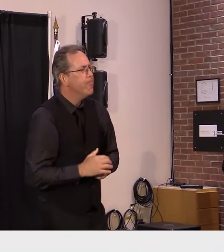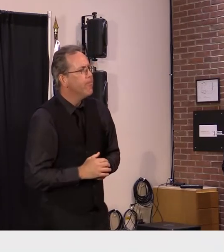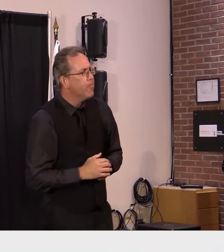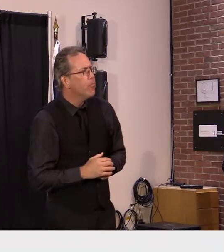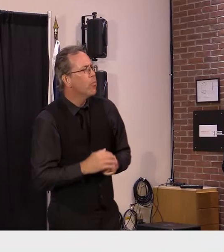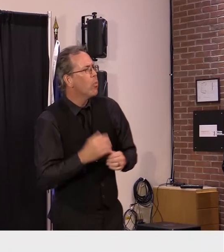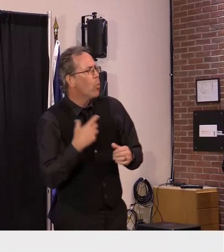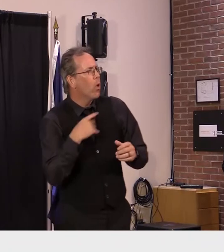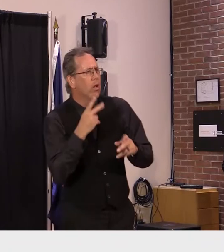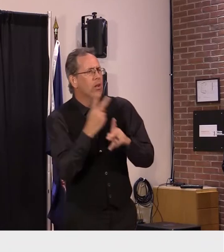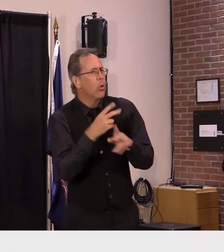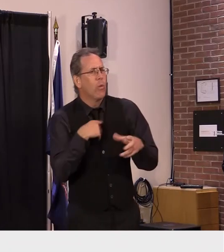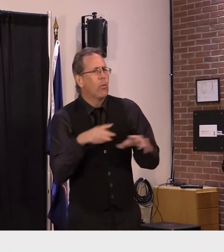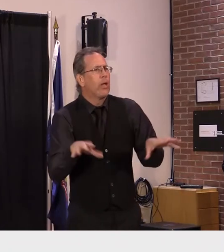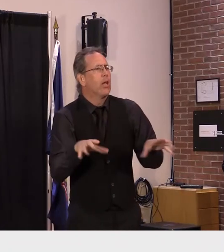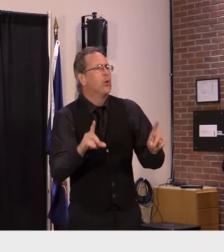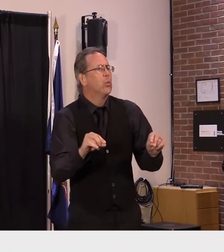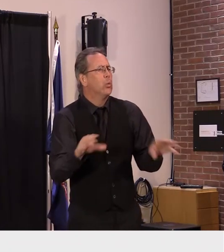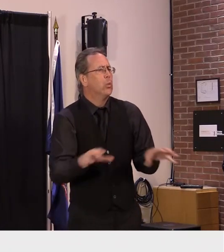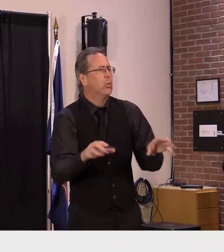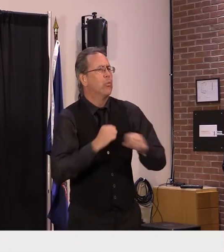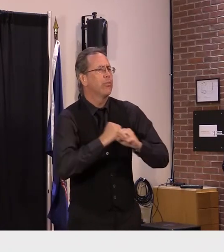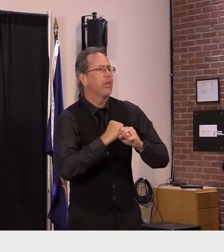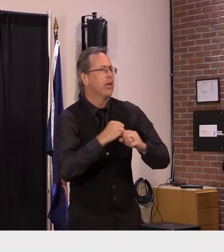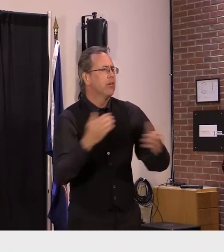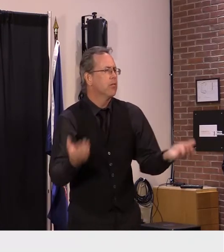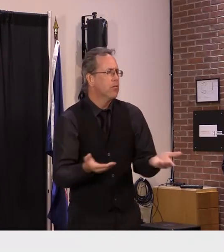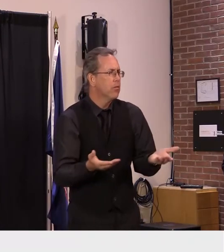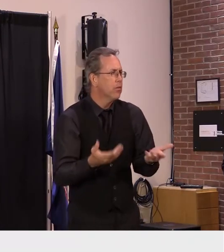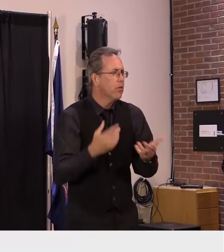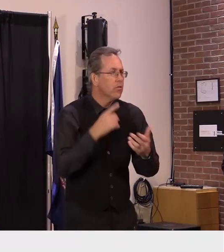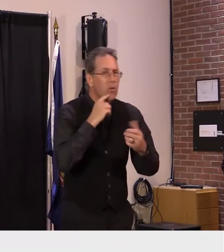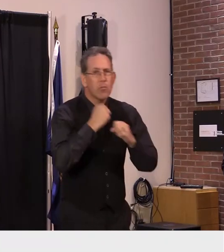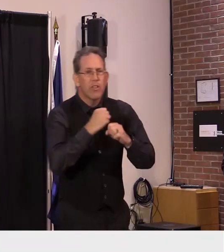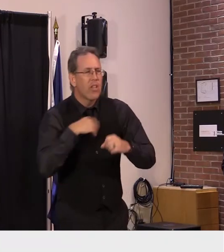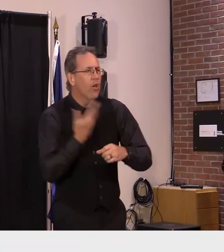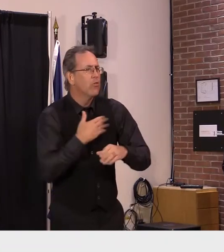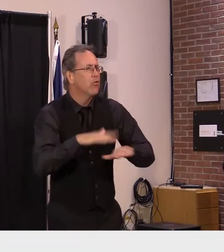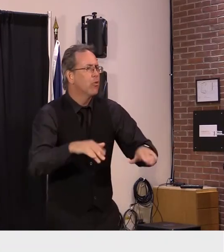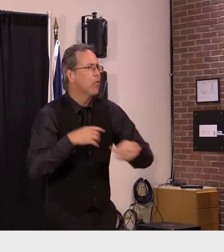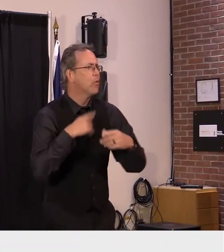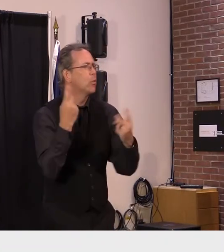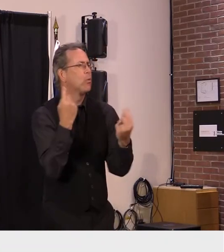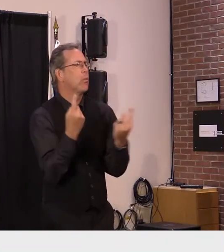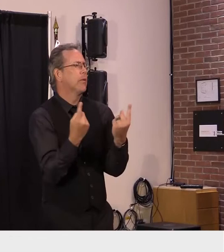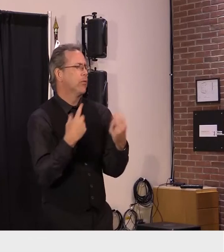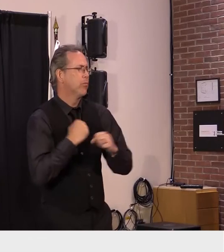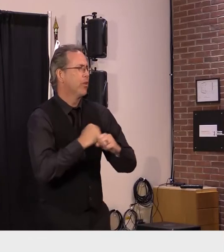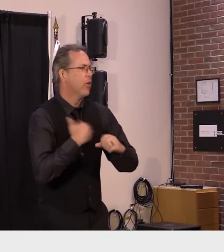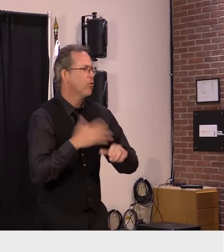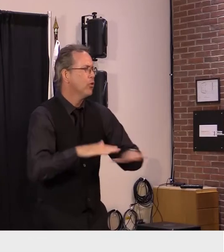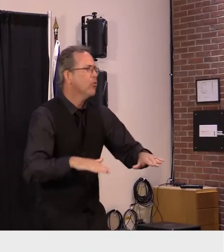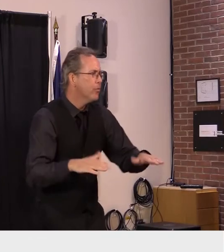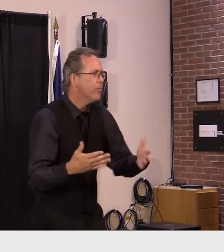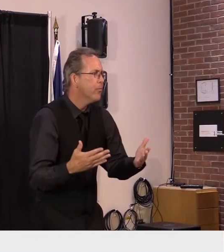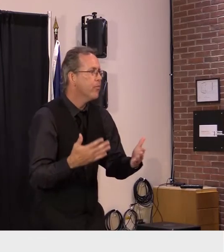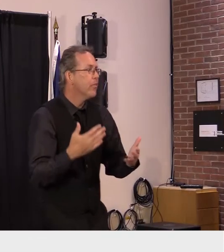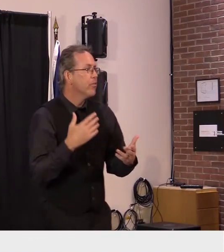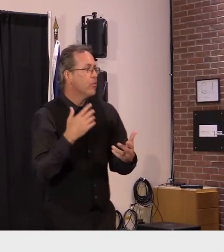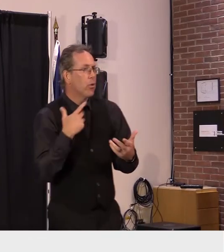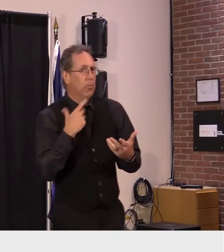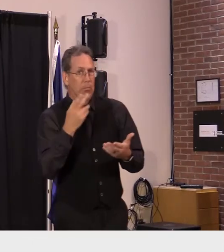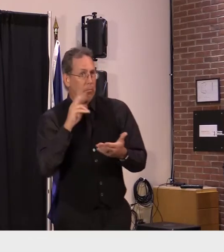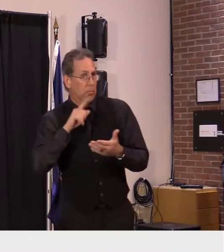to do whatever we can uh to provide for the safety of our kids i might ask dr or uh french to